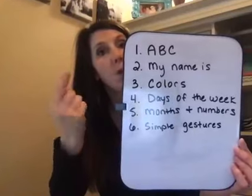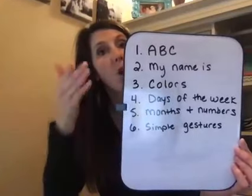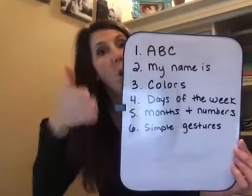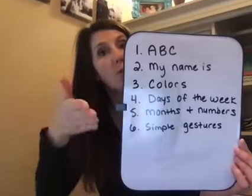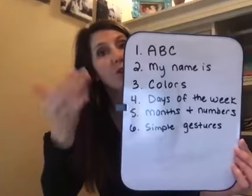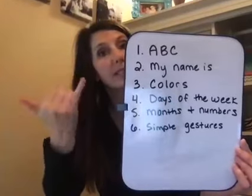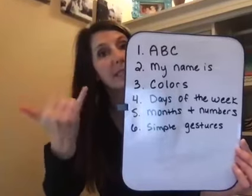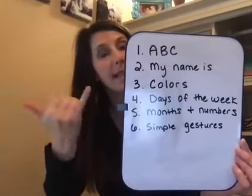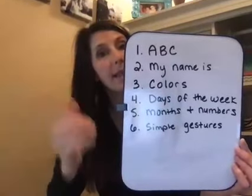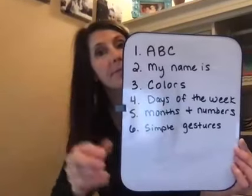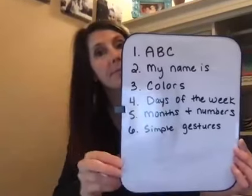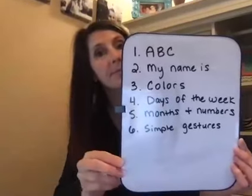over today.